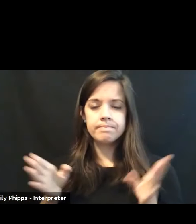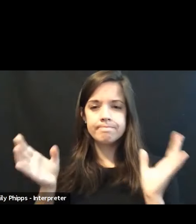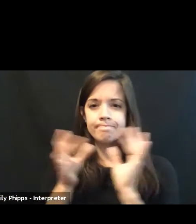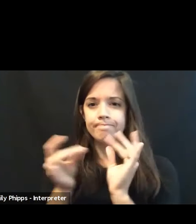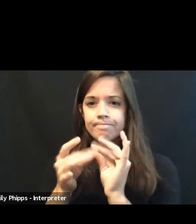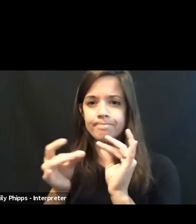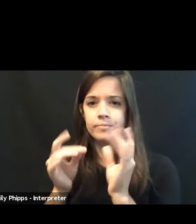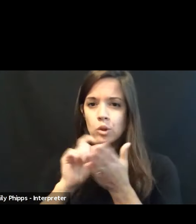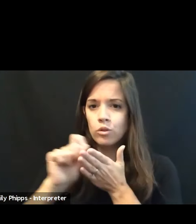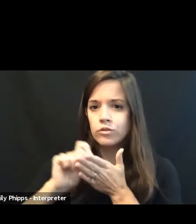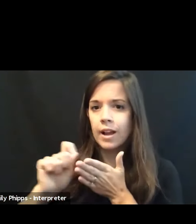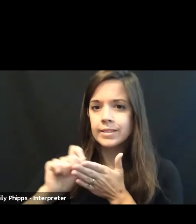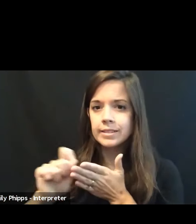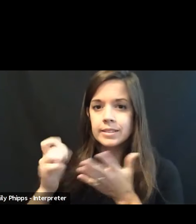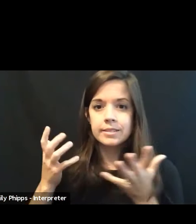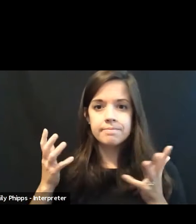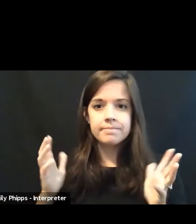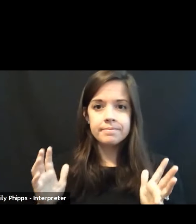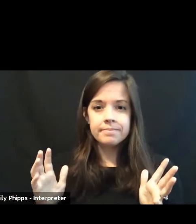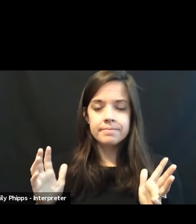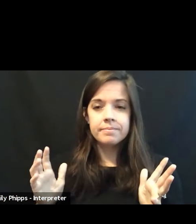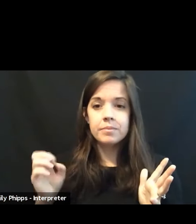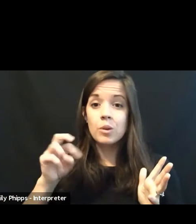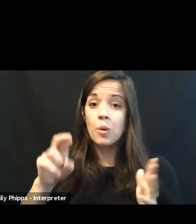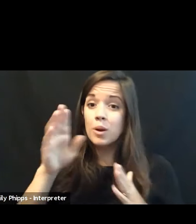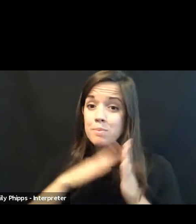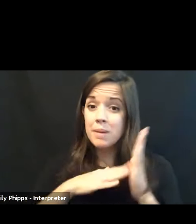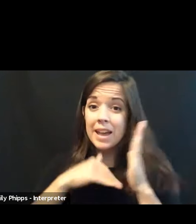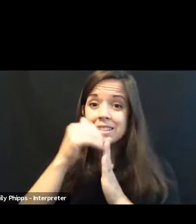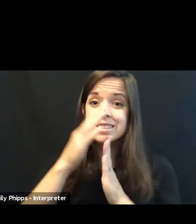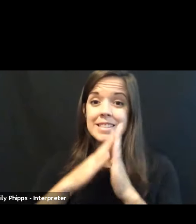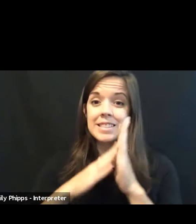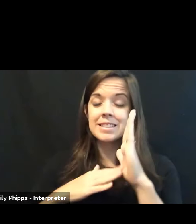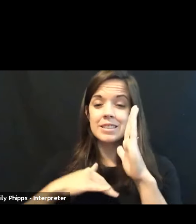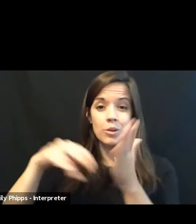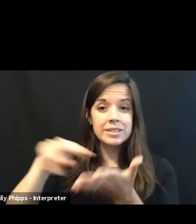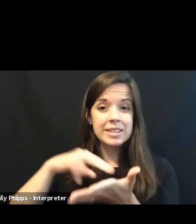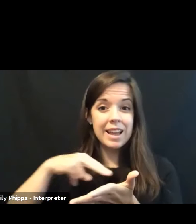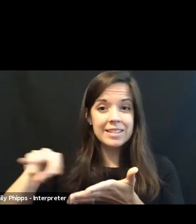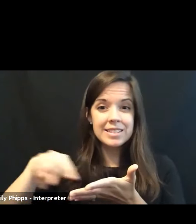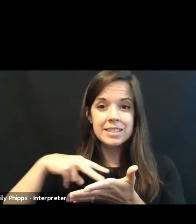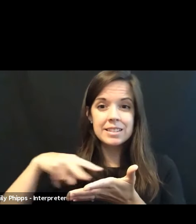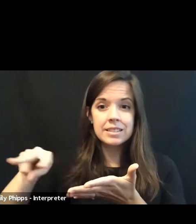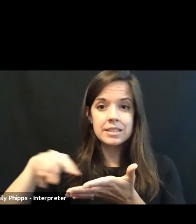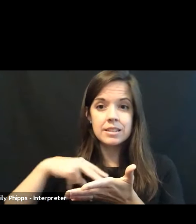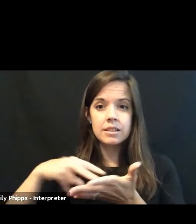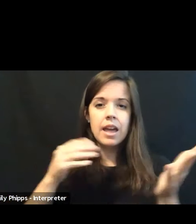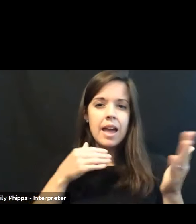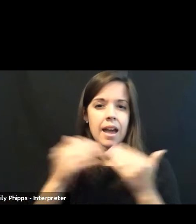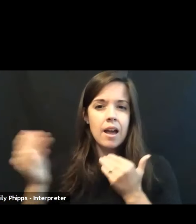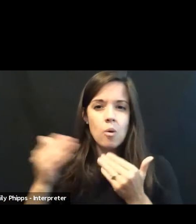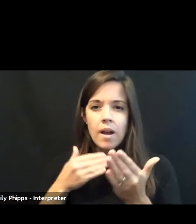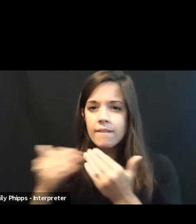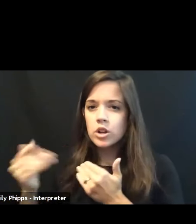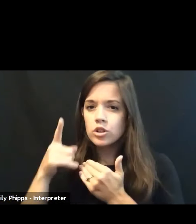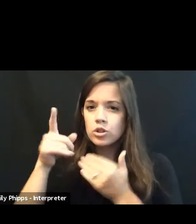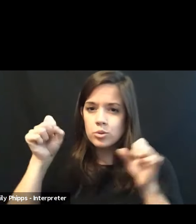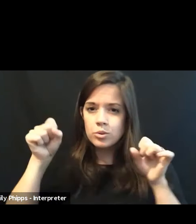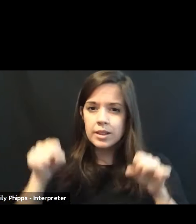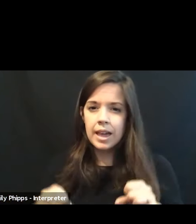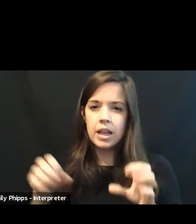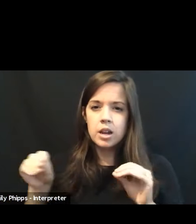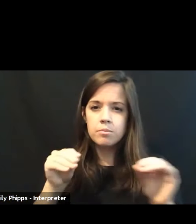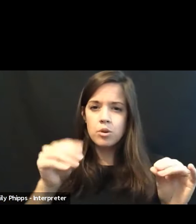writes or paints or dances. However you can move head